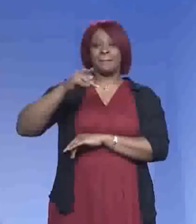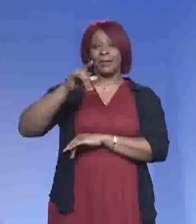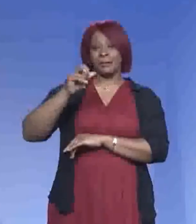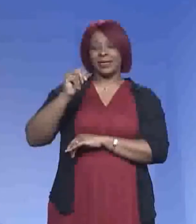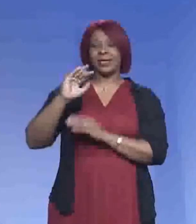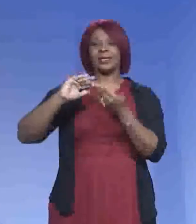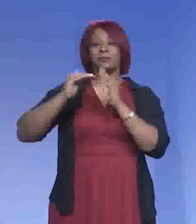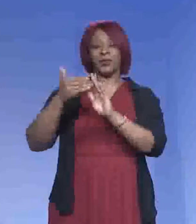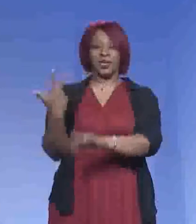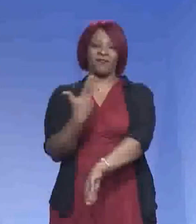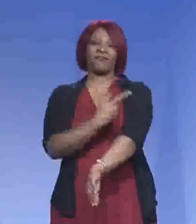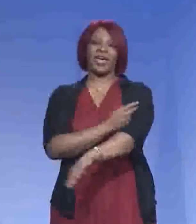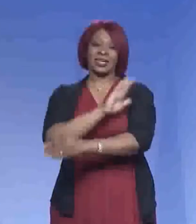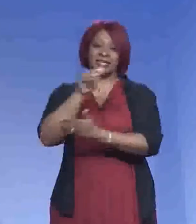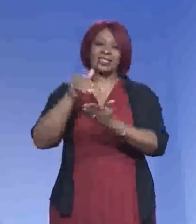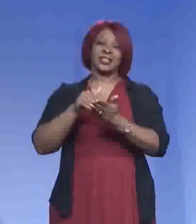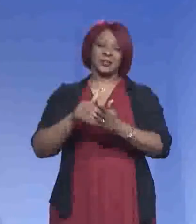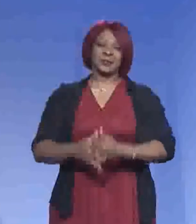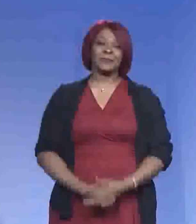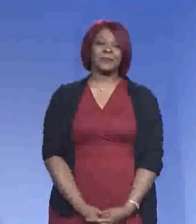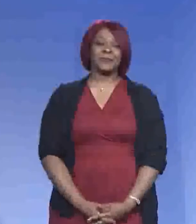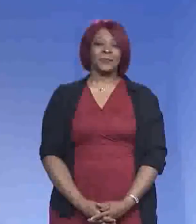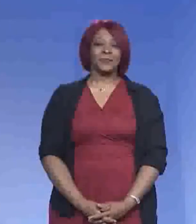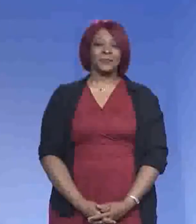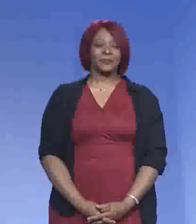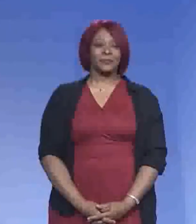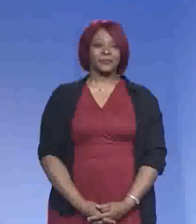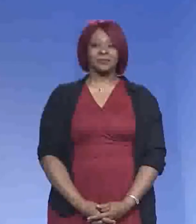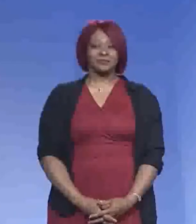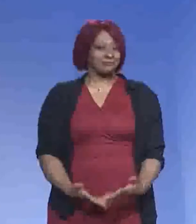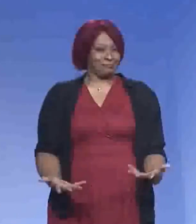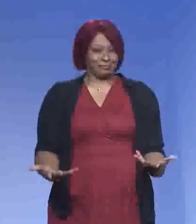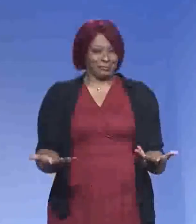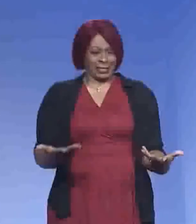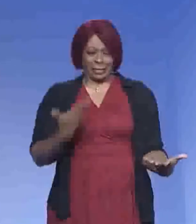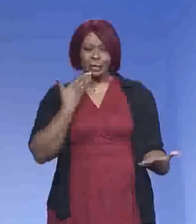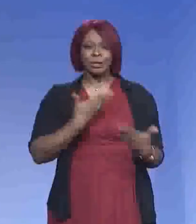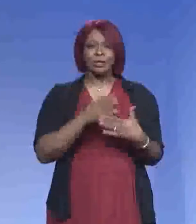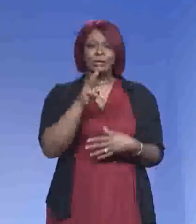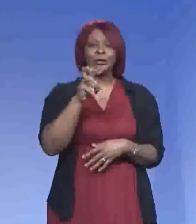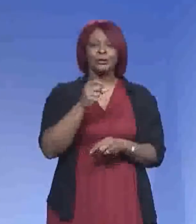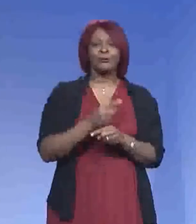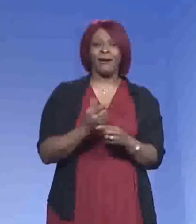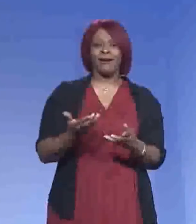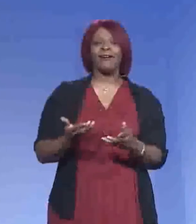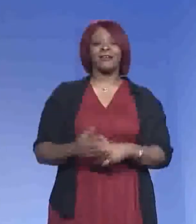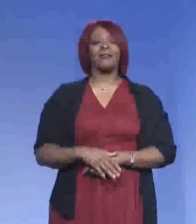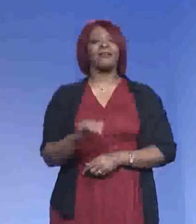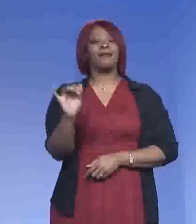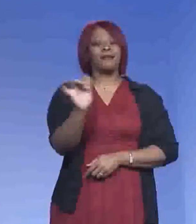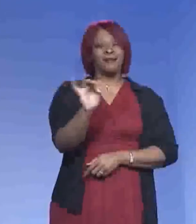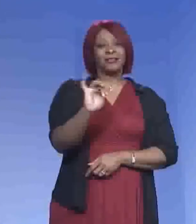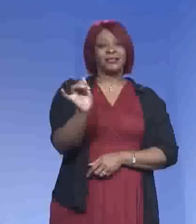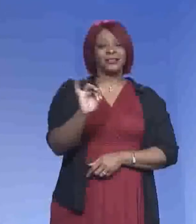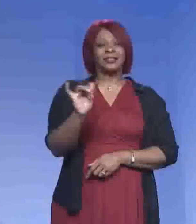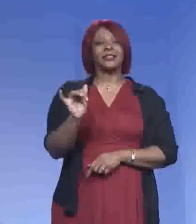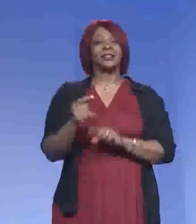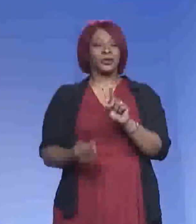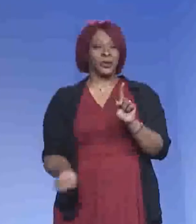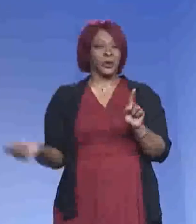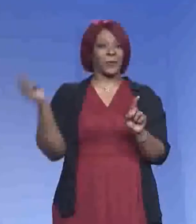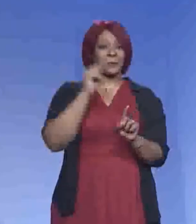Community Vaccination Center. Can't get any better than that, right? Also, getting back